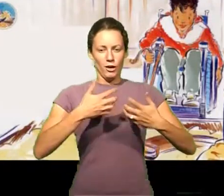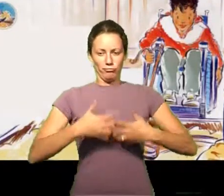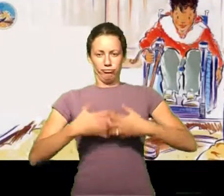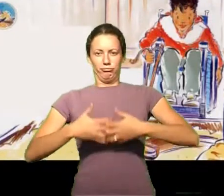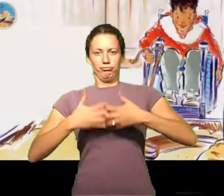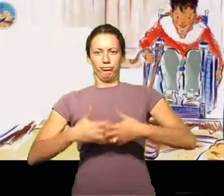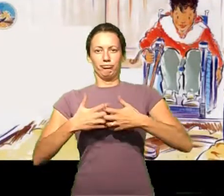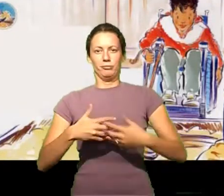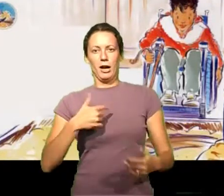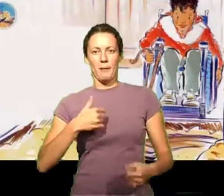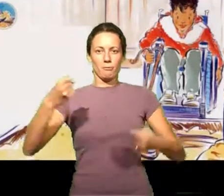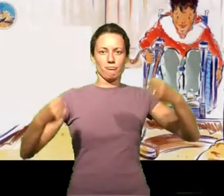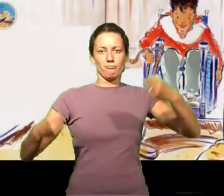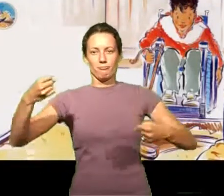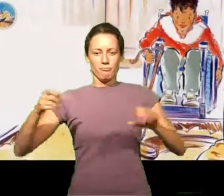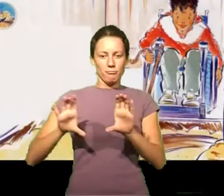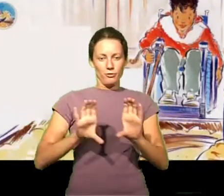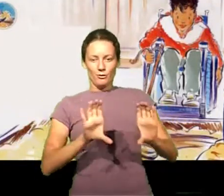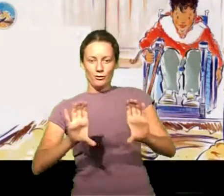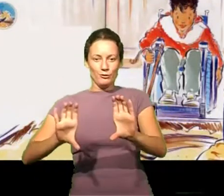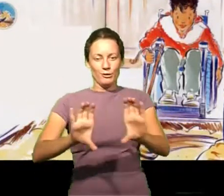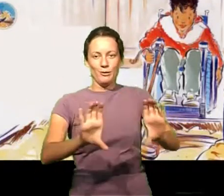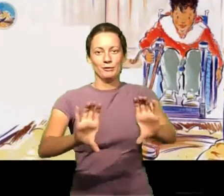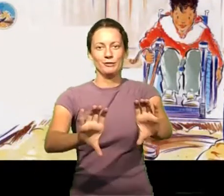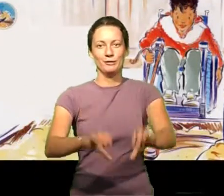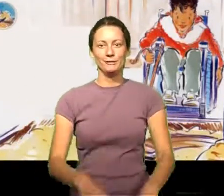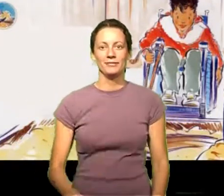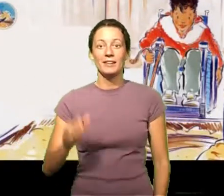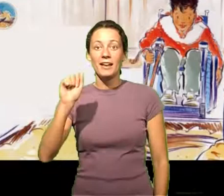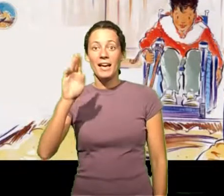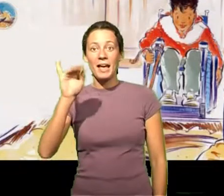Vroom, vroom! I'm a bulldozer, said Rob as he drove around the sandbox.